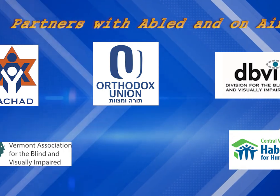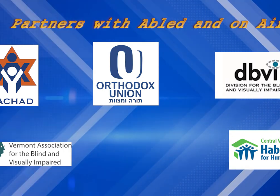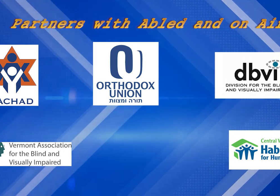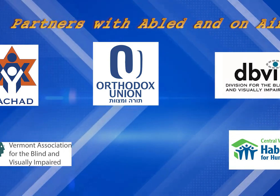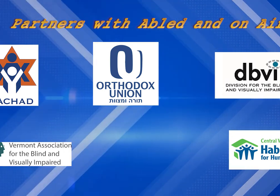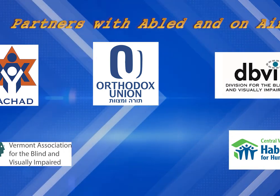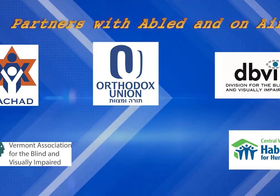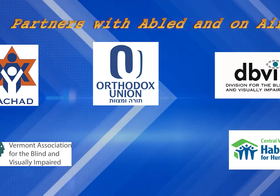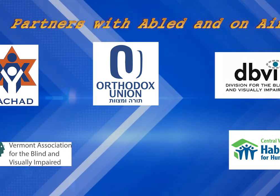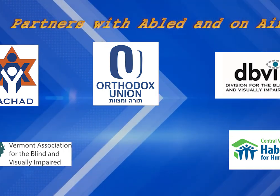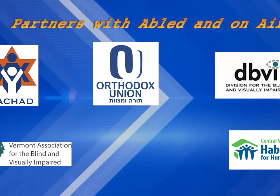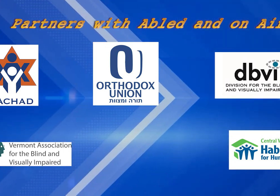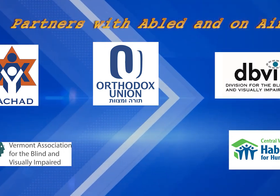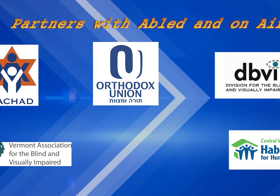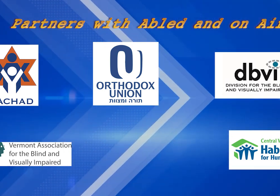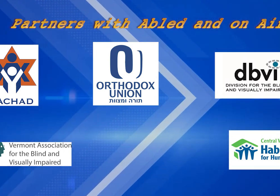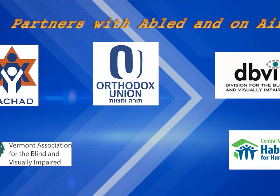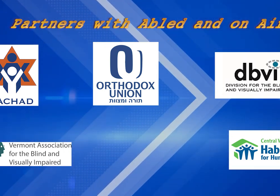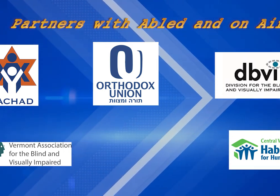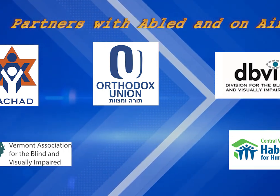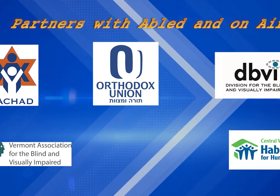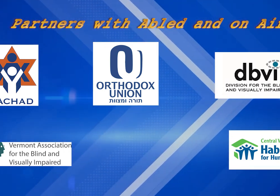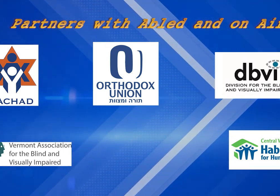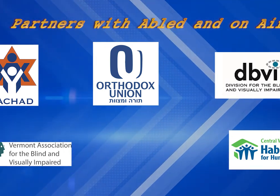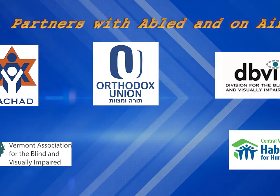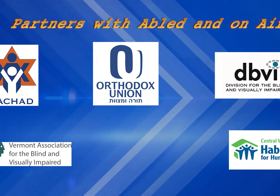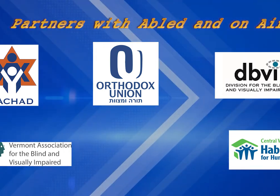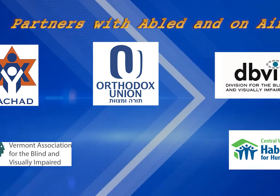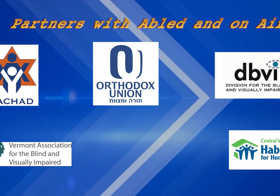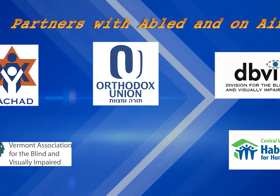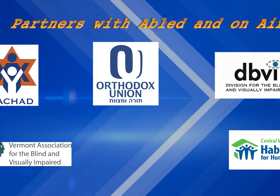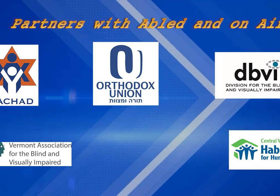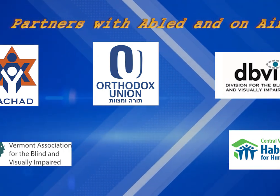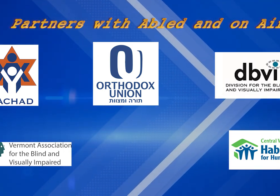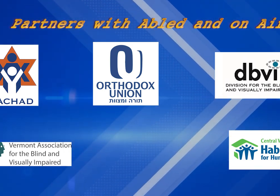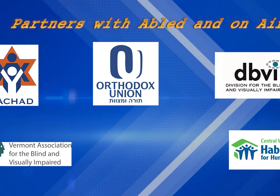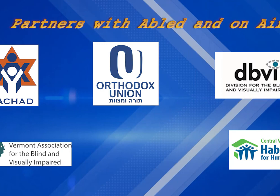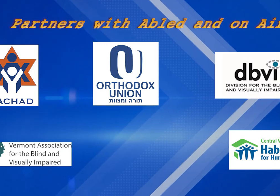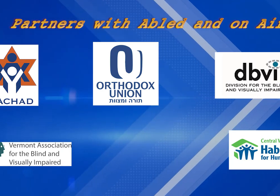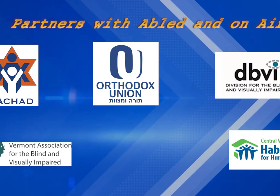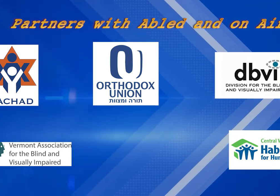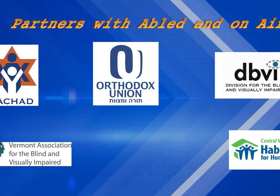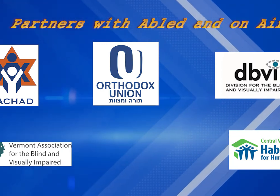Association for the Blind and Visually Impaired, Central Vermont Habitat for Humanity,